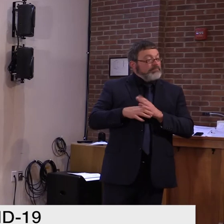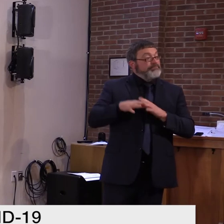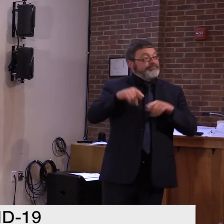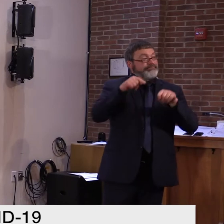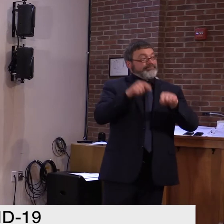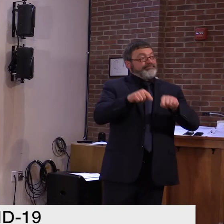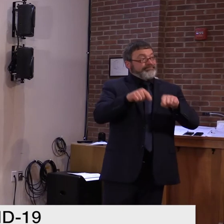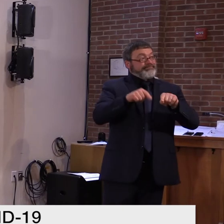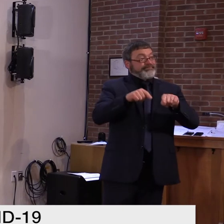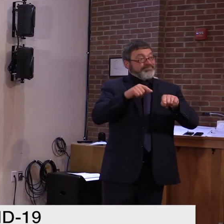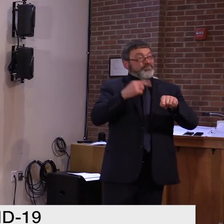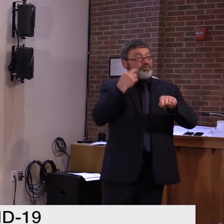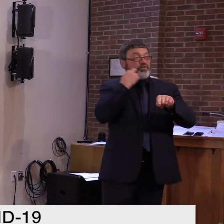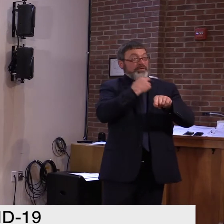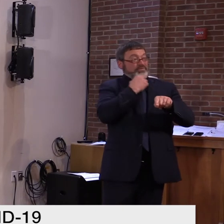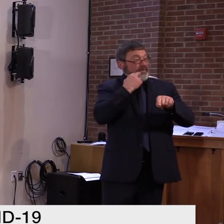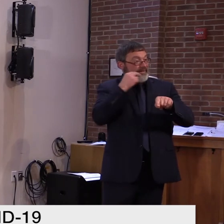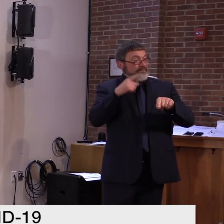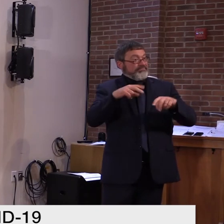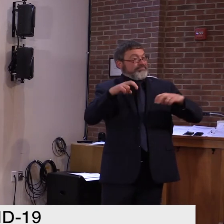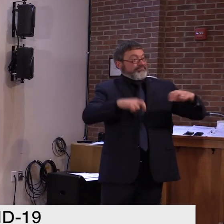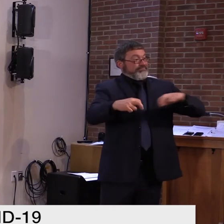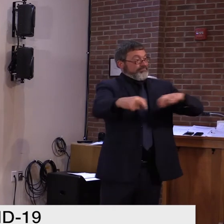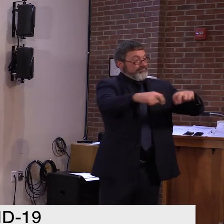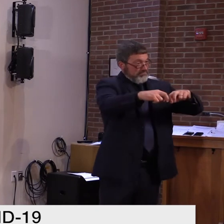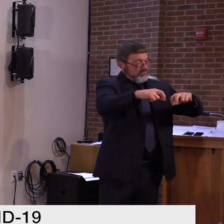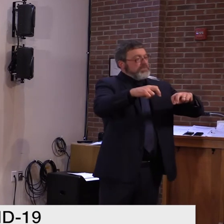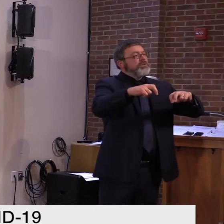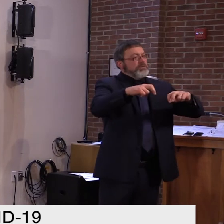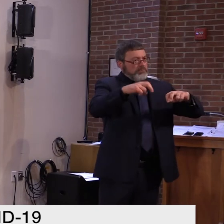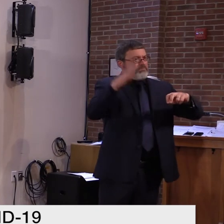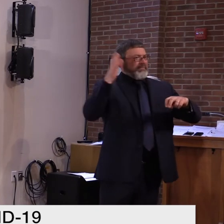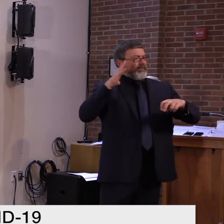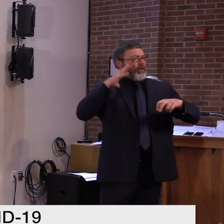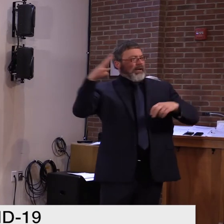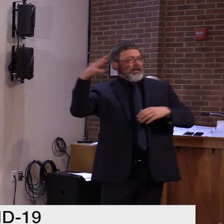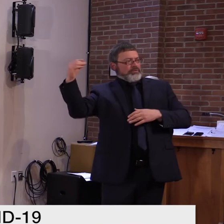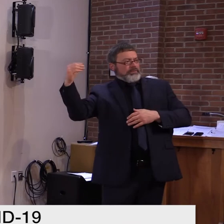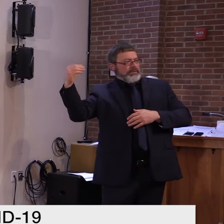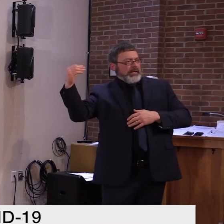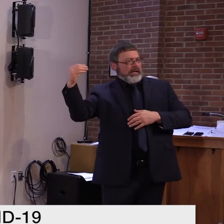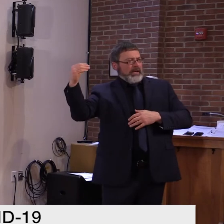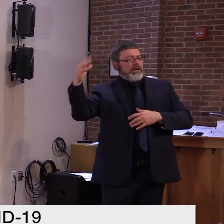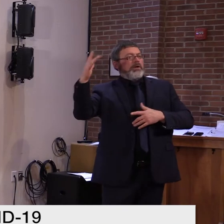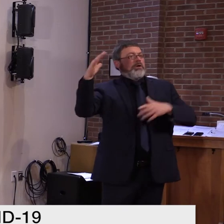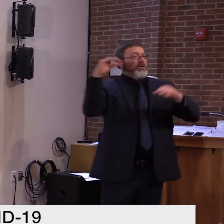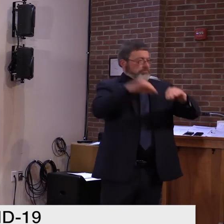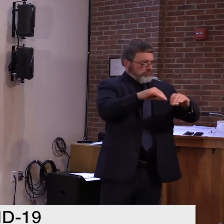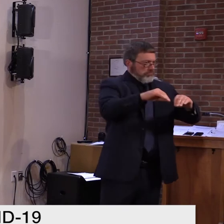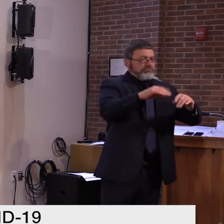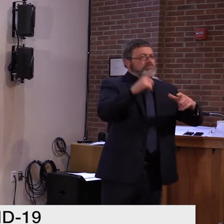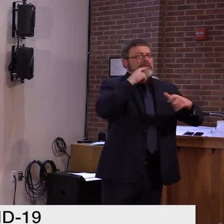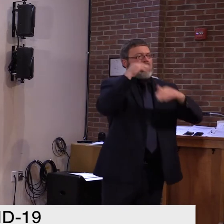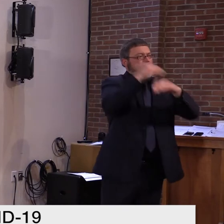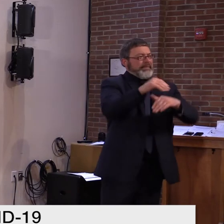at 10 p.m. What is the significance of 10 p.m.? I mean, why does that,